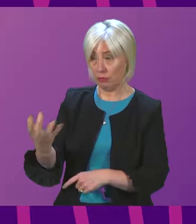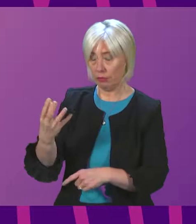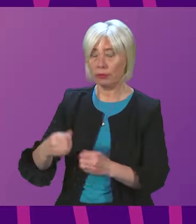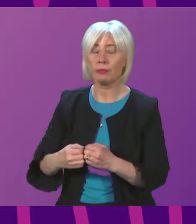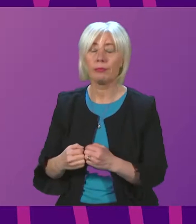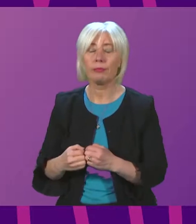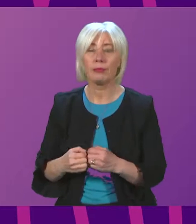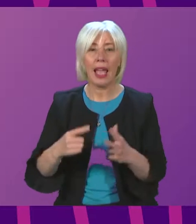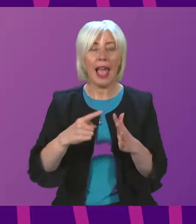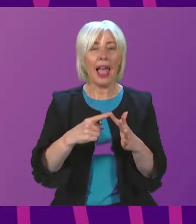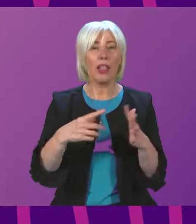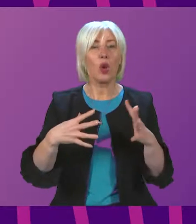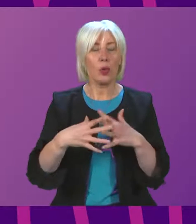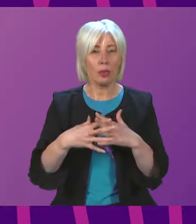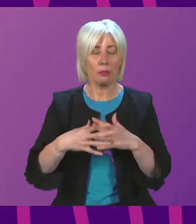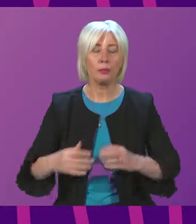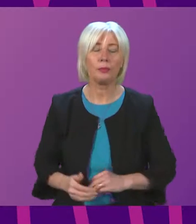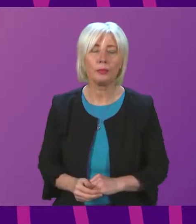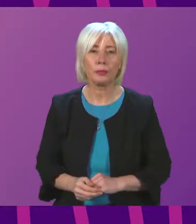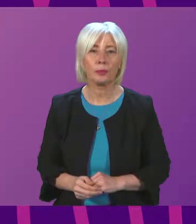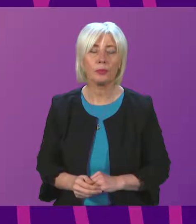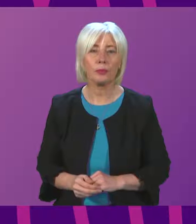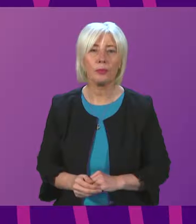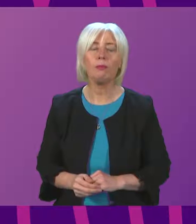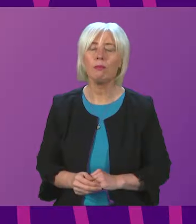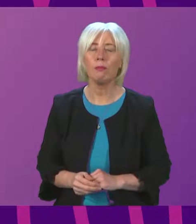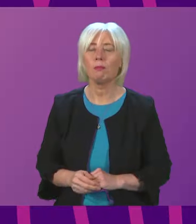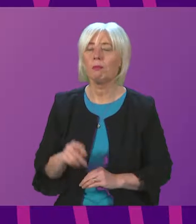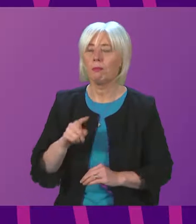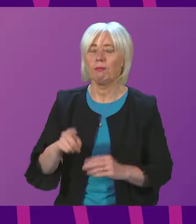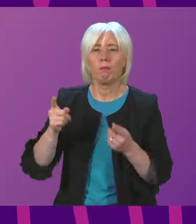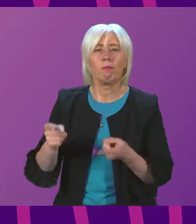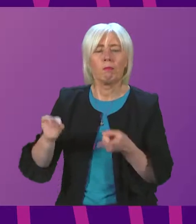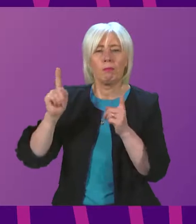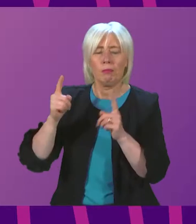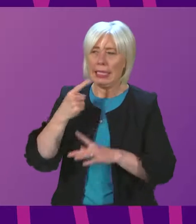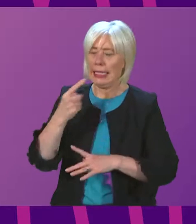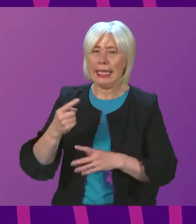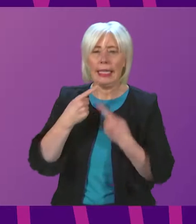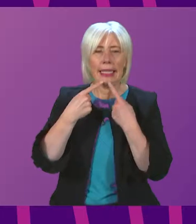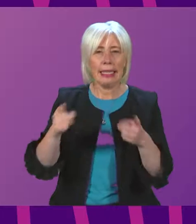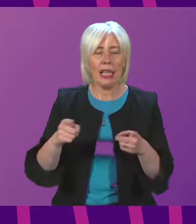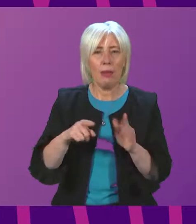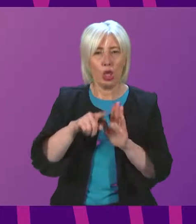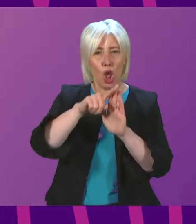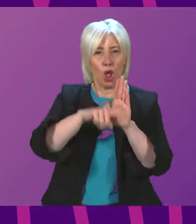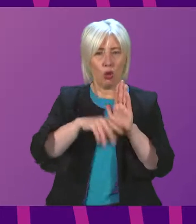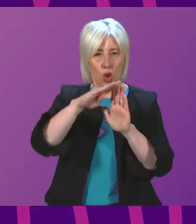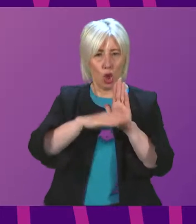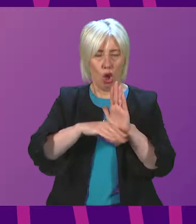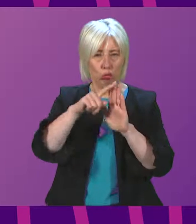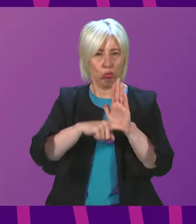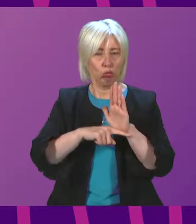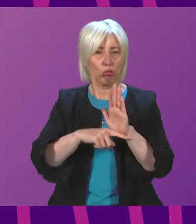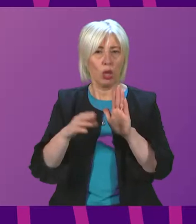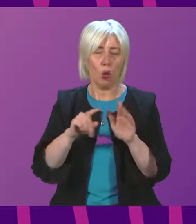I call Elena Whittam to be followed by Alexander Stewart. As the Cabinet Secretary said in her statement, the law has come about as a